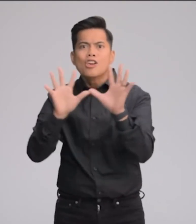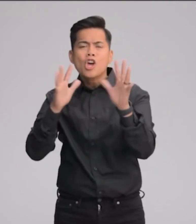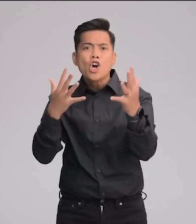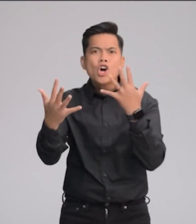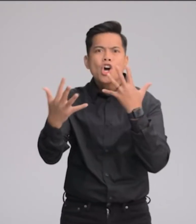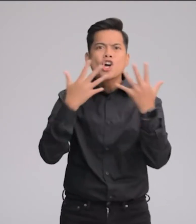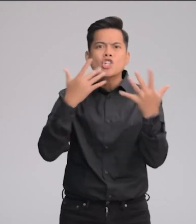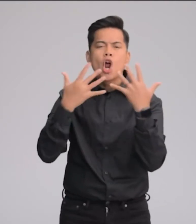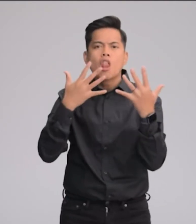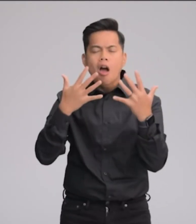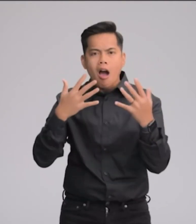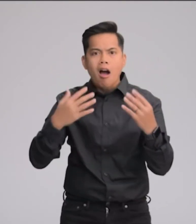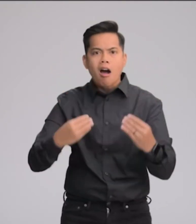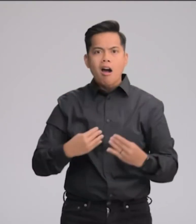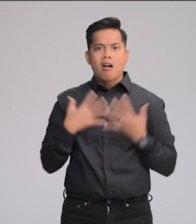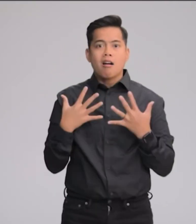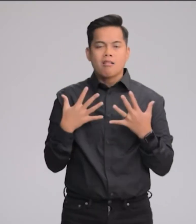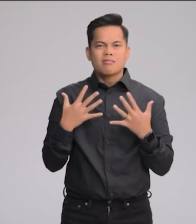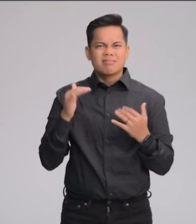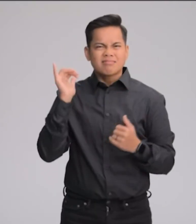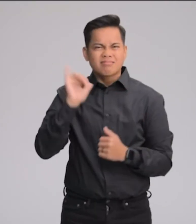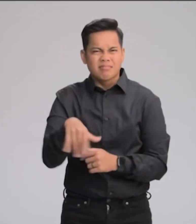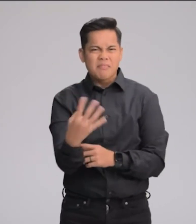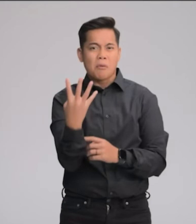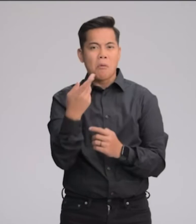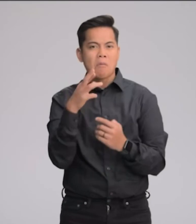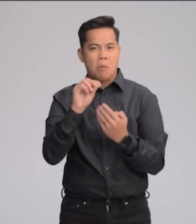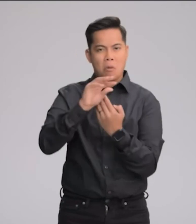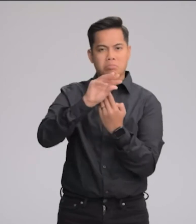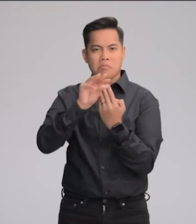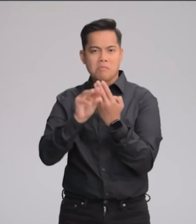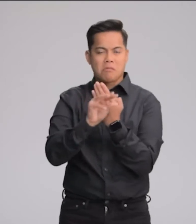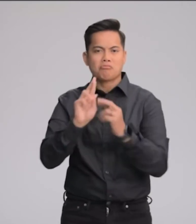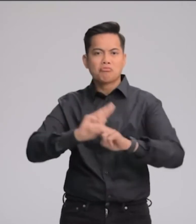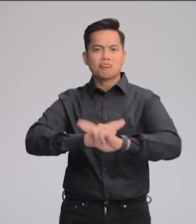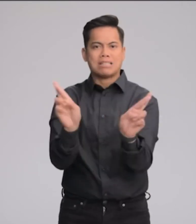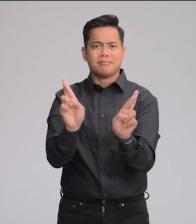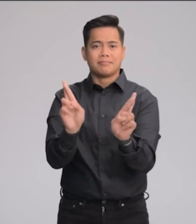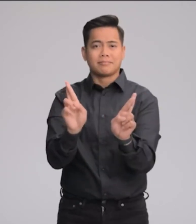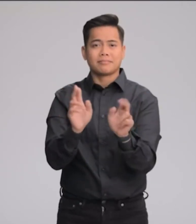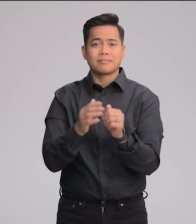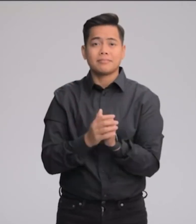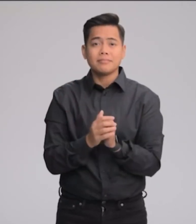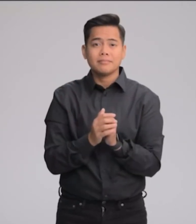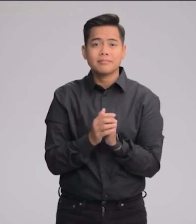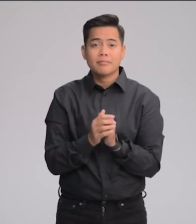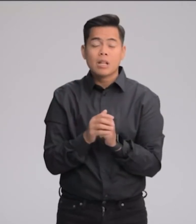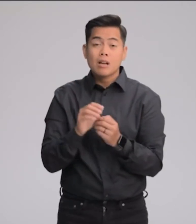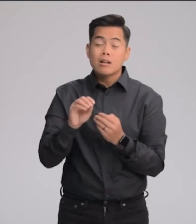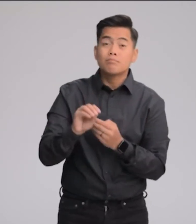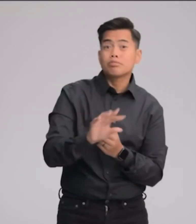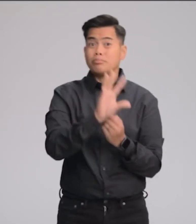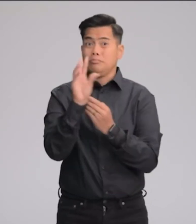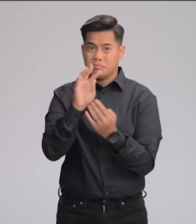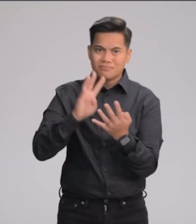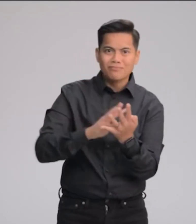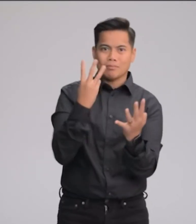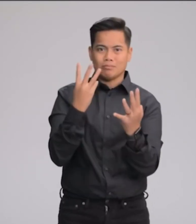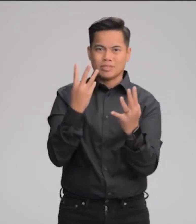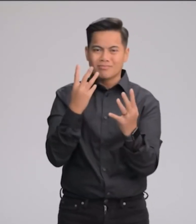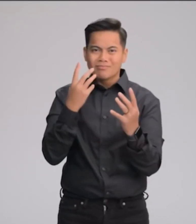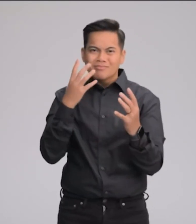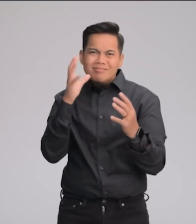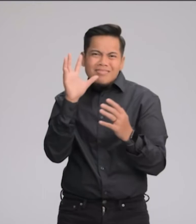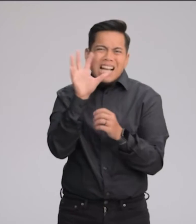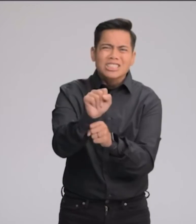equivalent of four pro lenses at the ready. With every photo, the quad-pixel sensor captures four